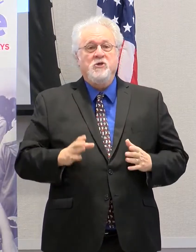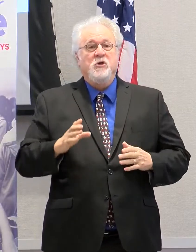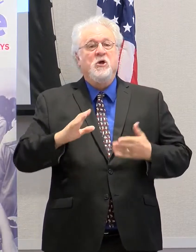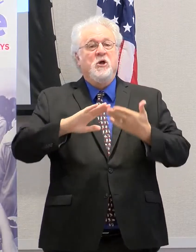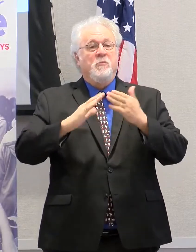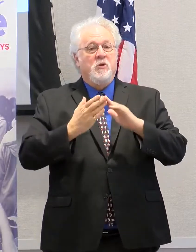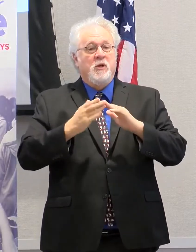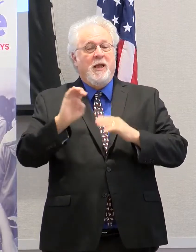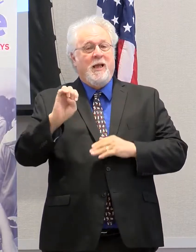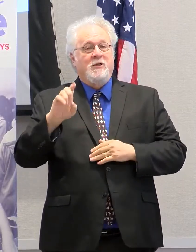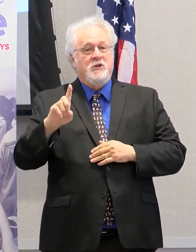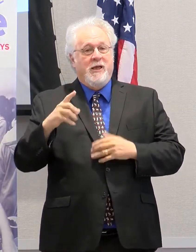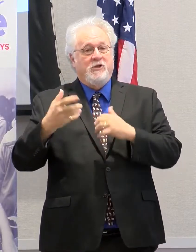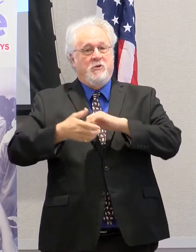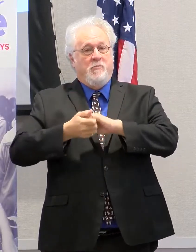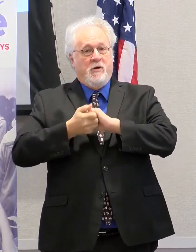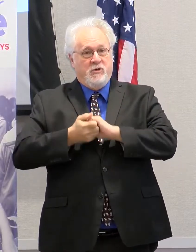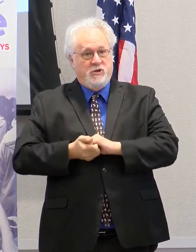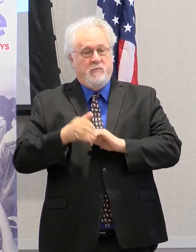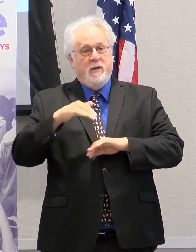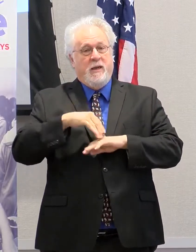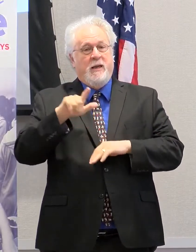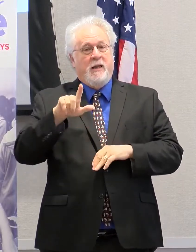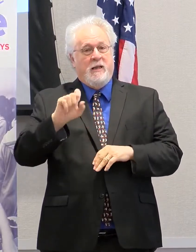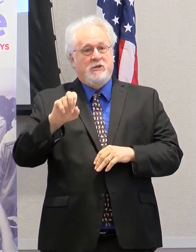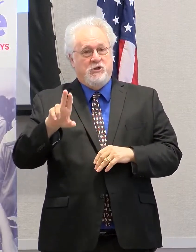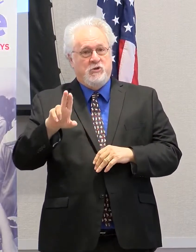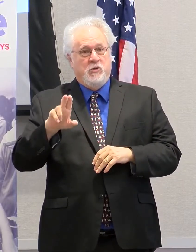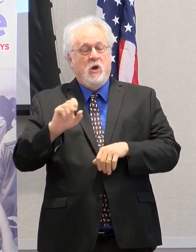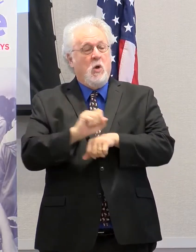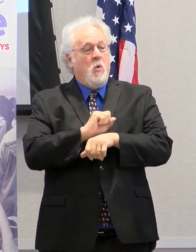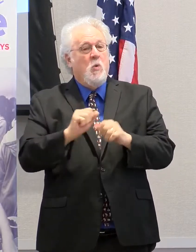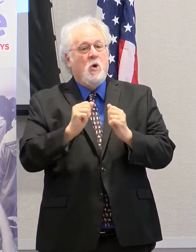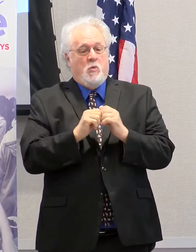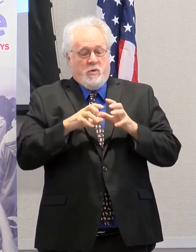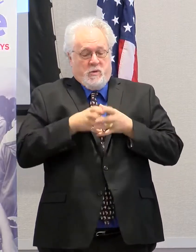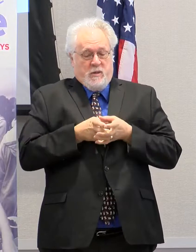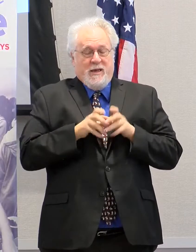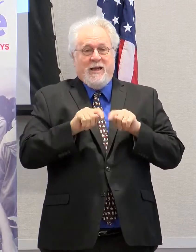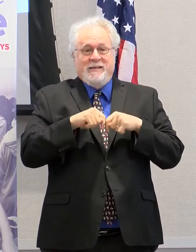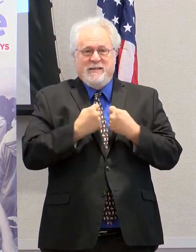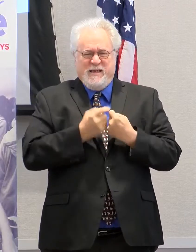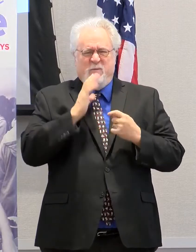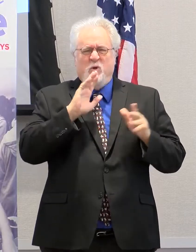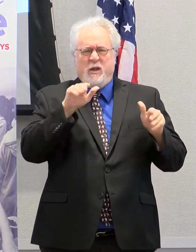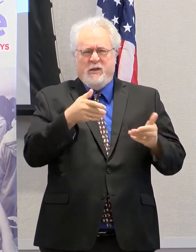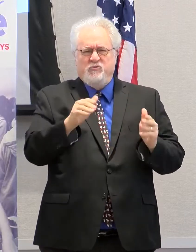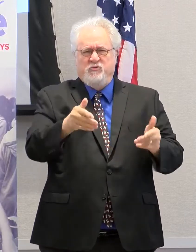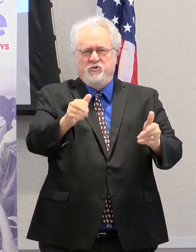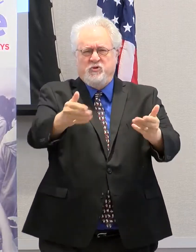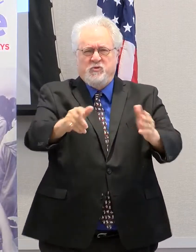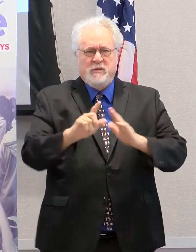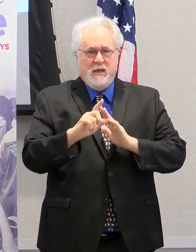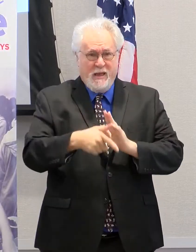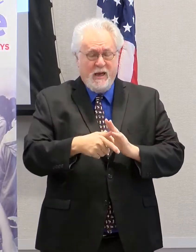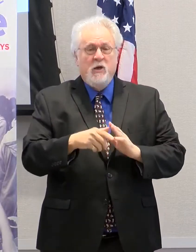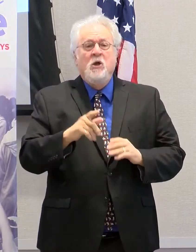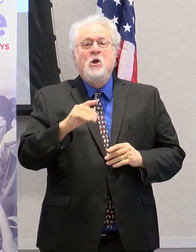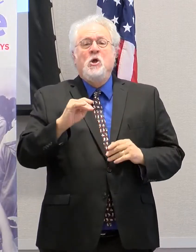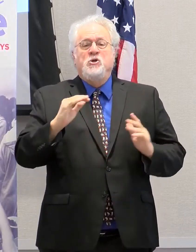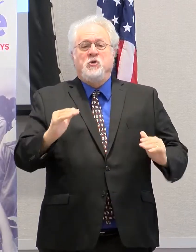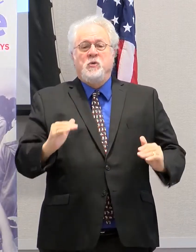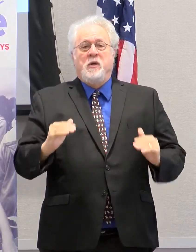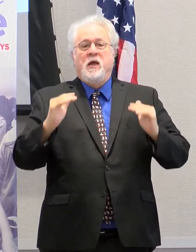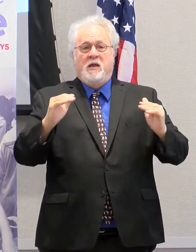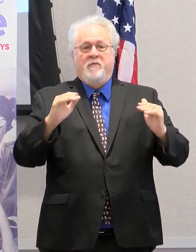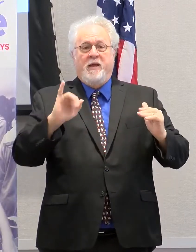Community and Education Partnerships at LSU. I work along with a core team that we will introduce later to elevate